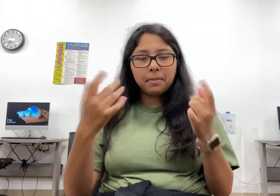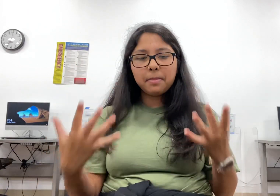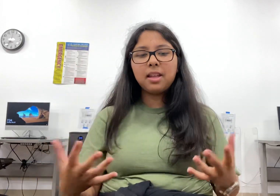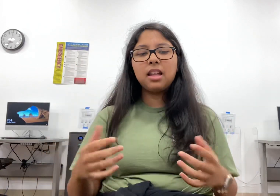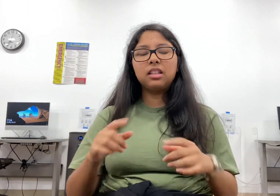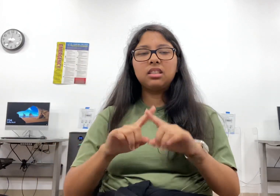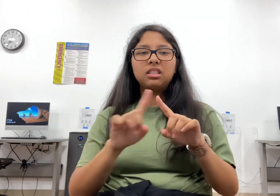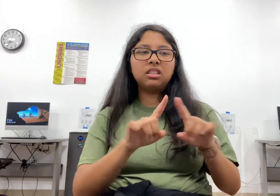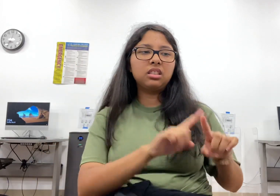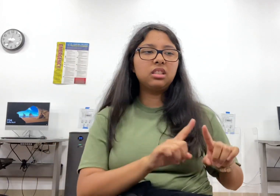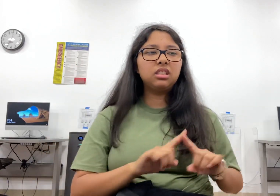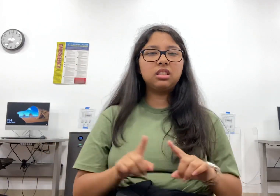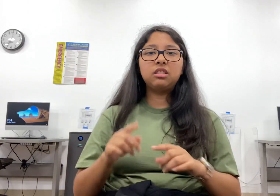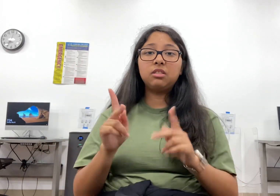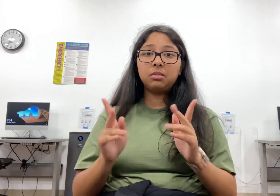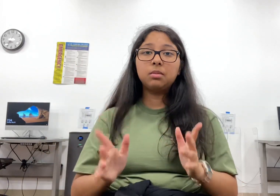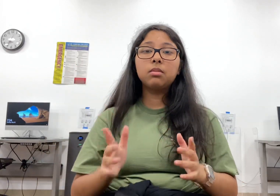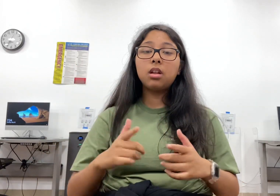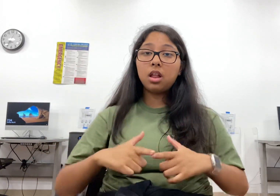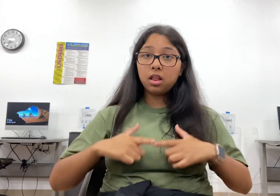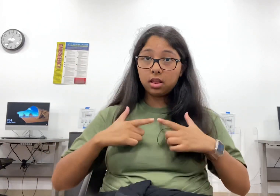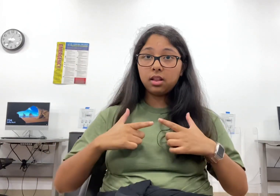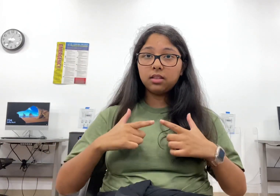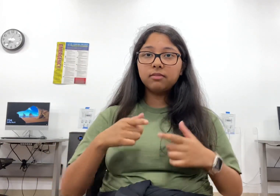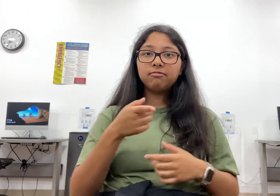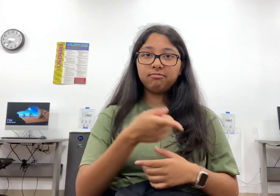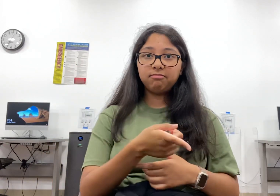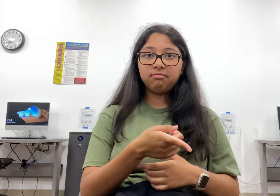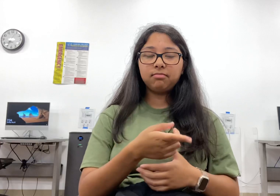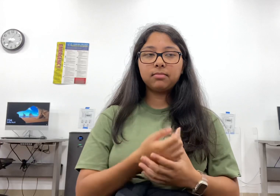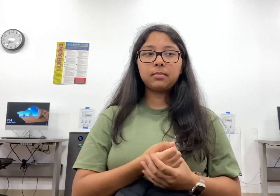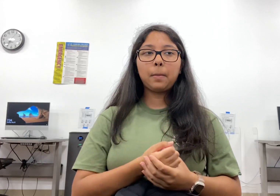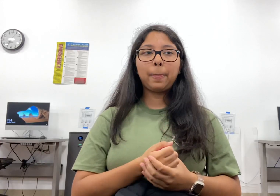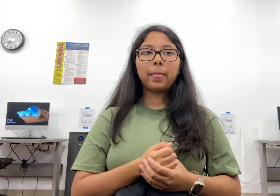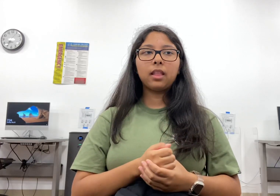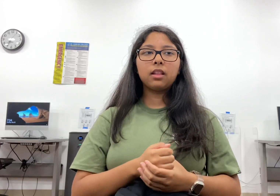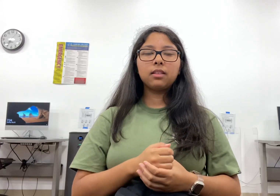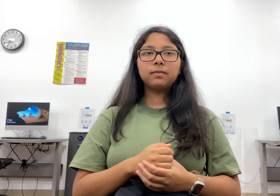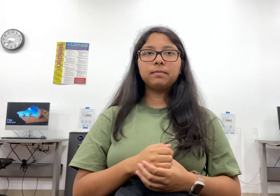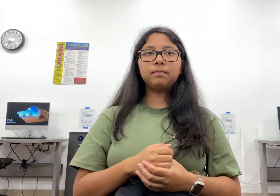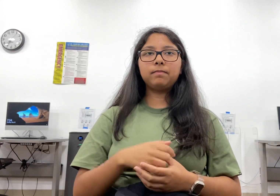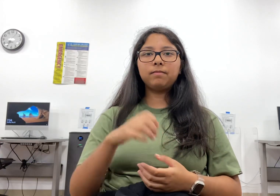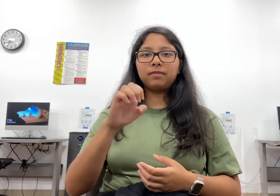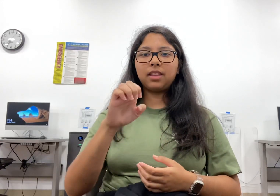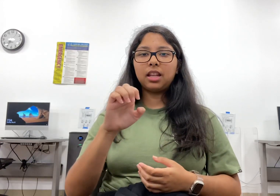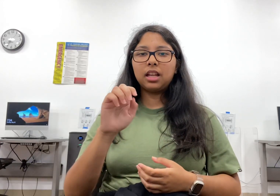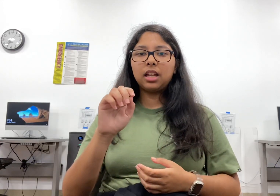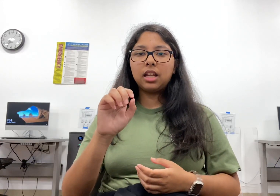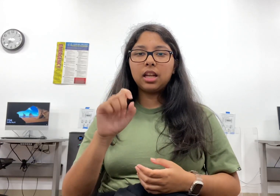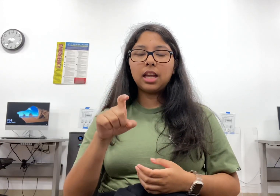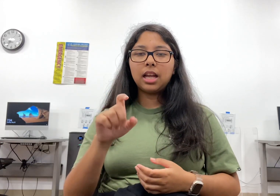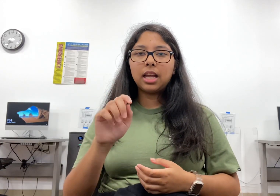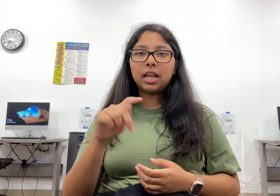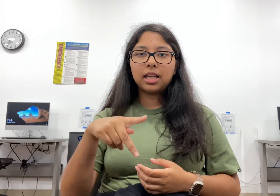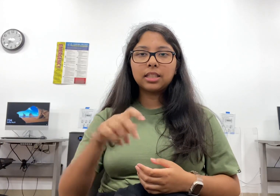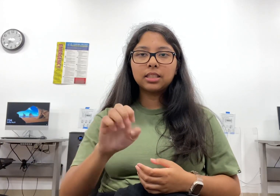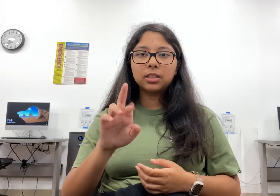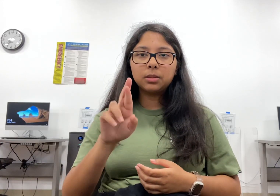Experts believe that as many as four different tribes lived on Catalina during the past 30